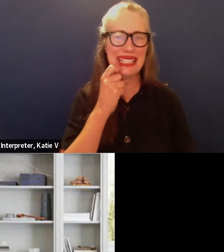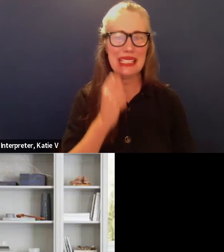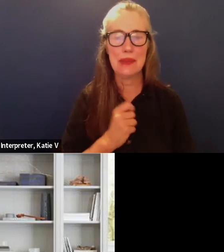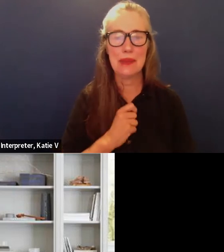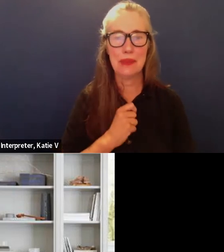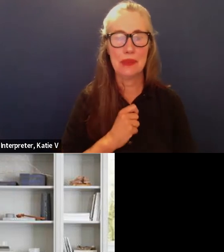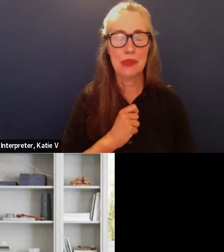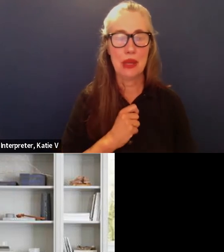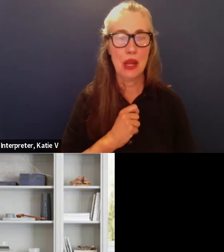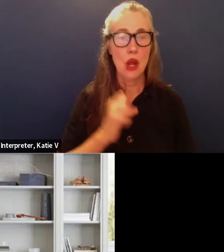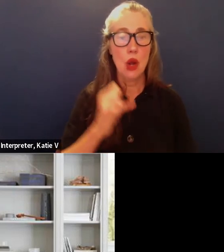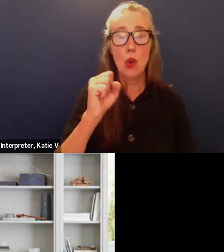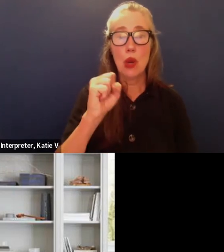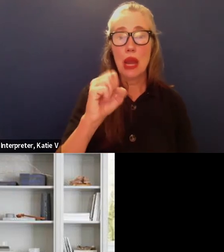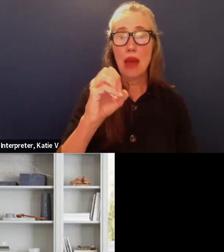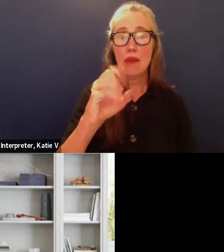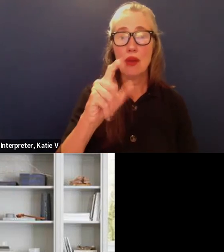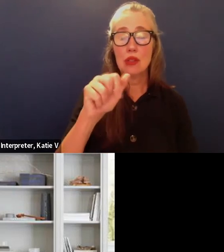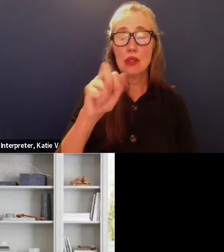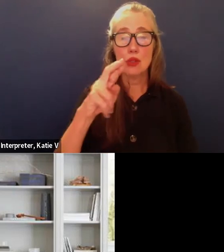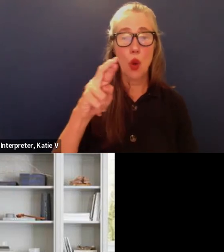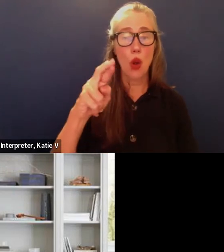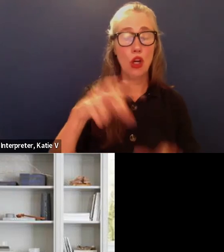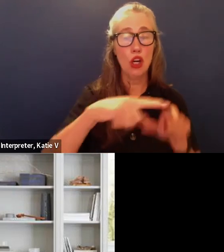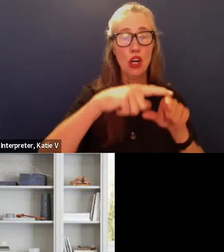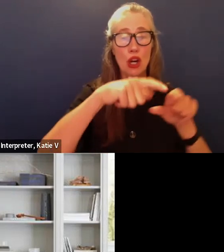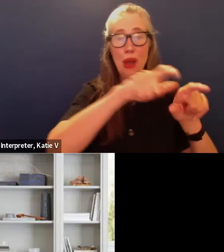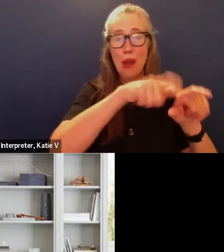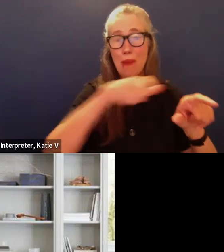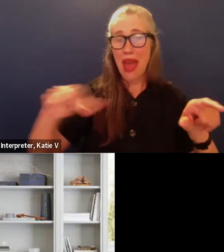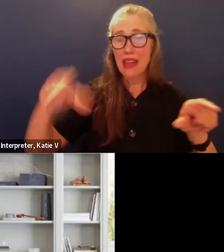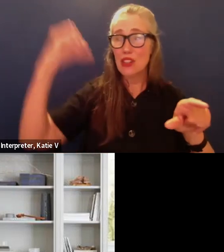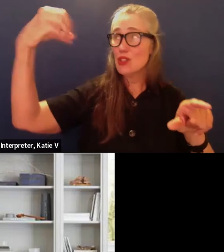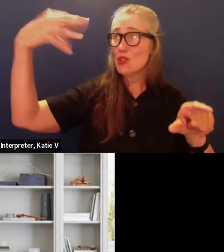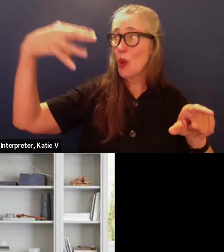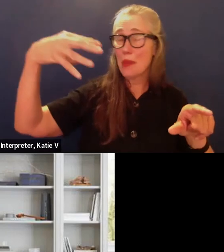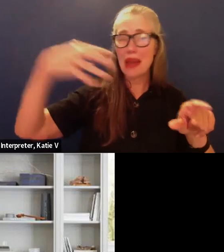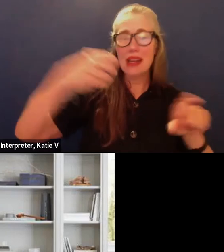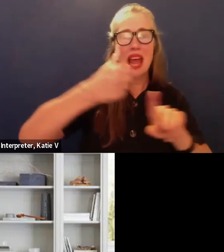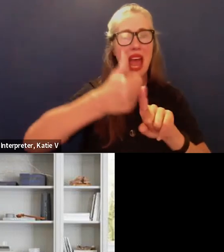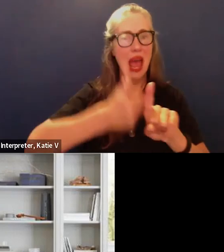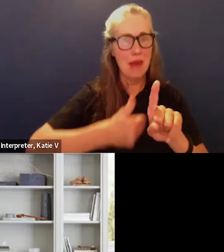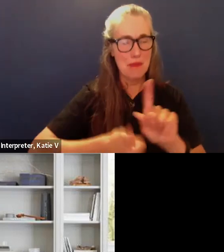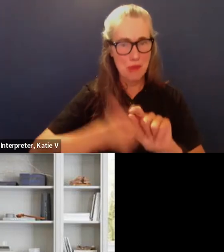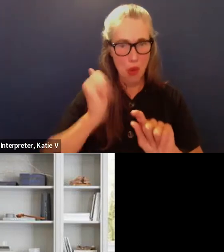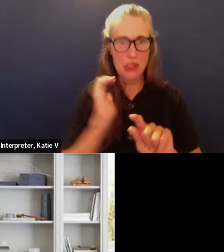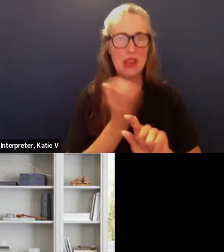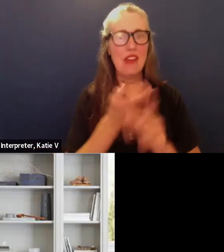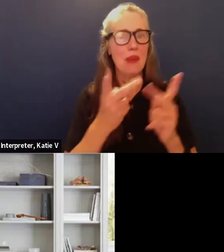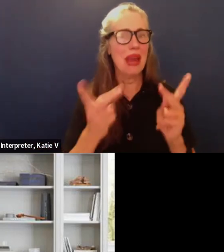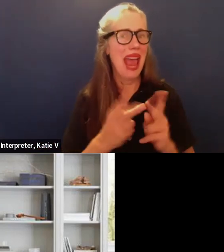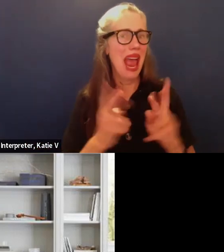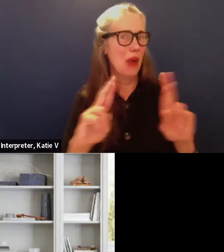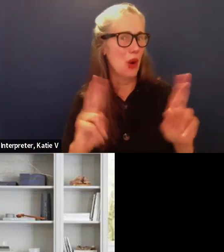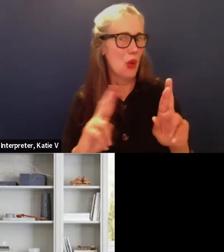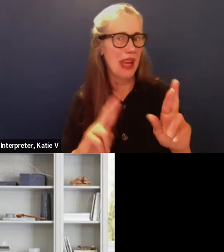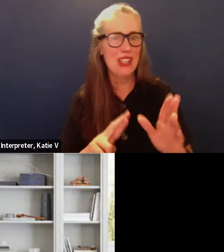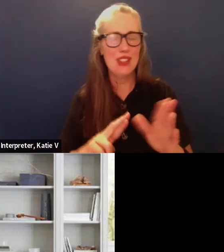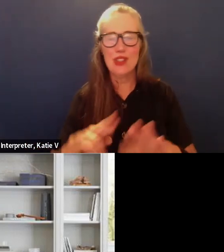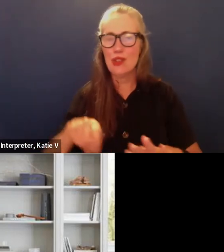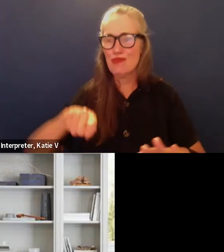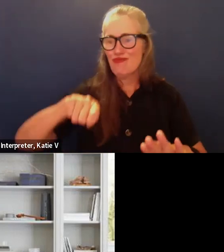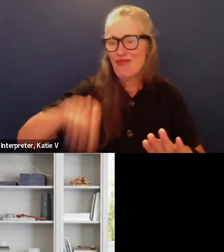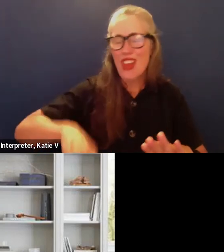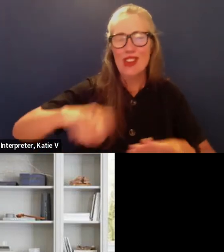solar panels at most of our sites and we are getting ready to turn them on in some cases we have some